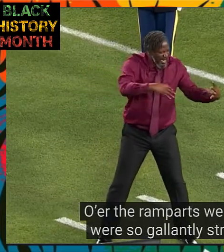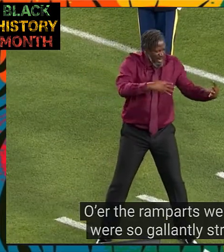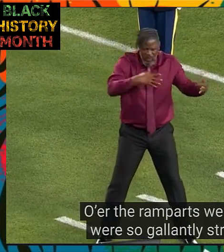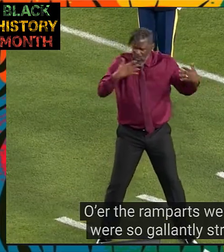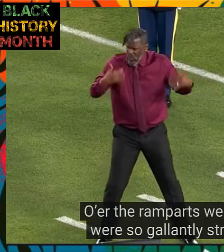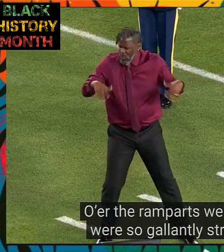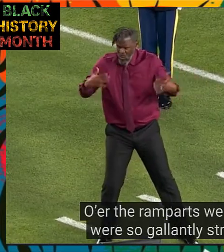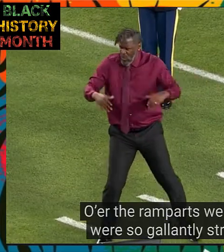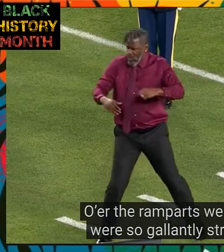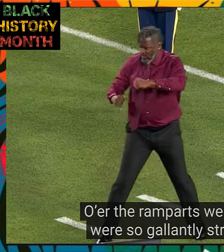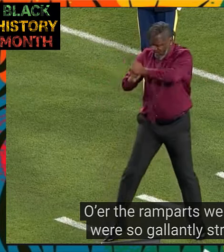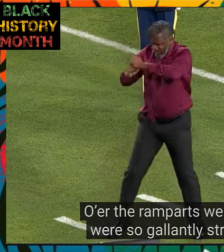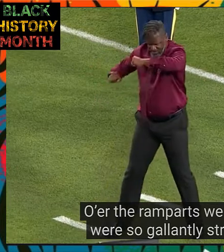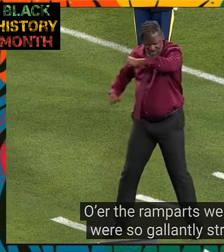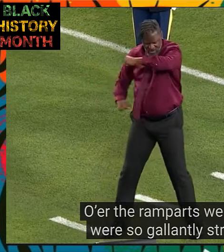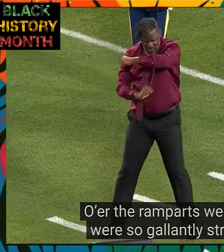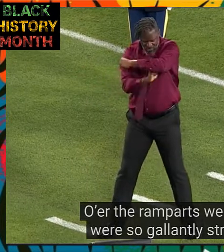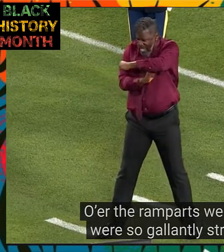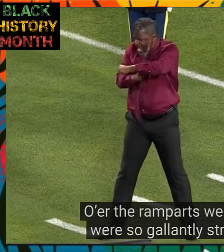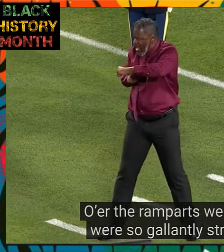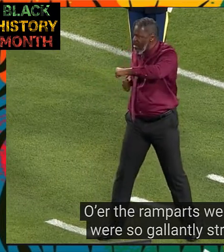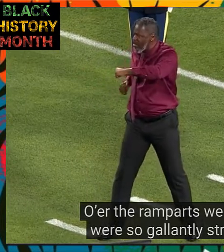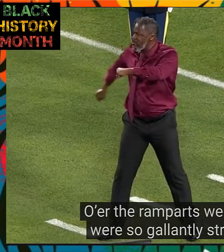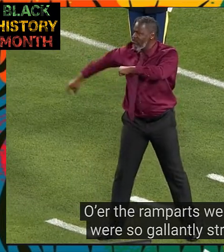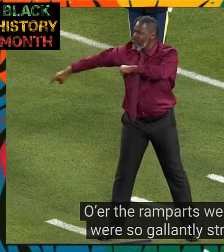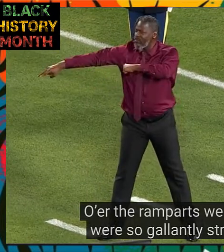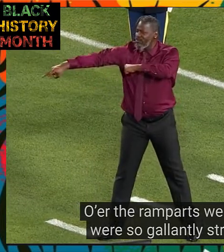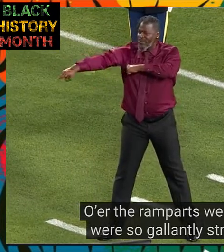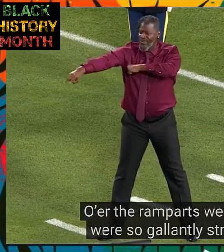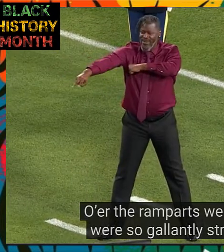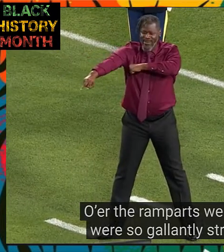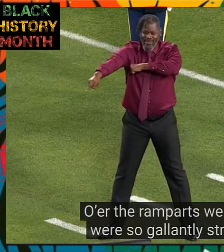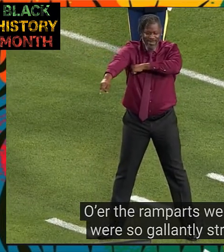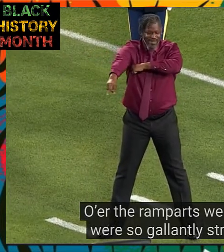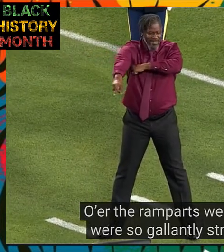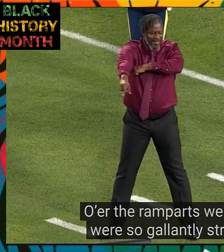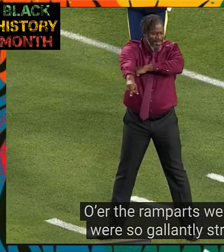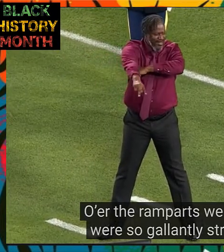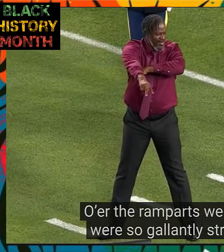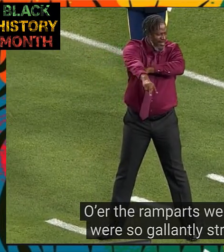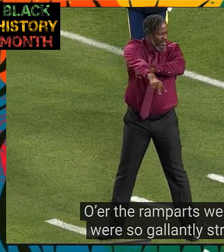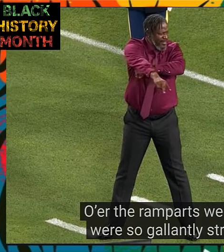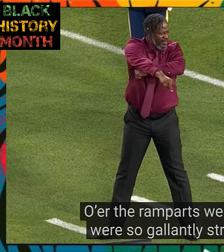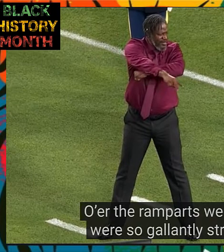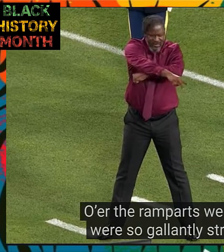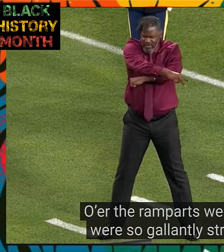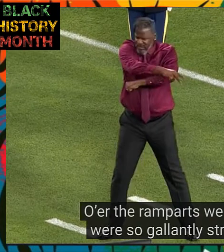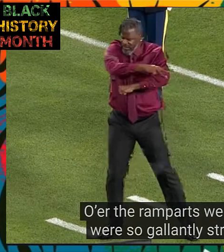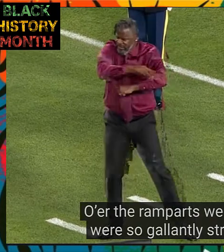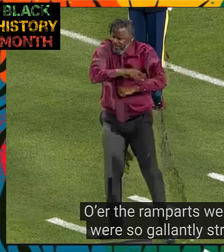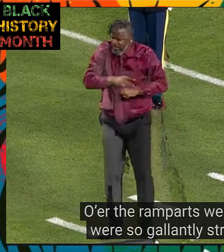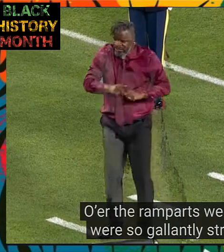O'er the ramparts we once